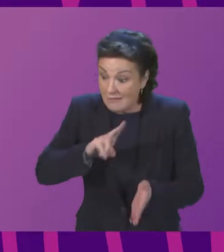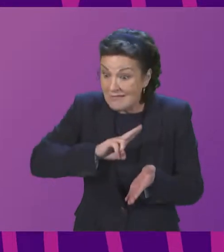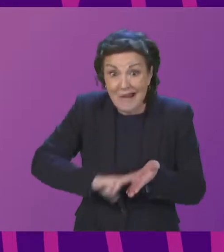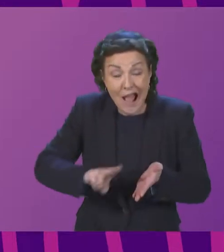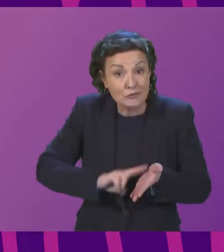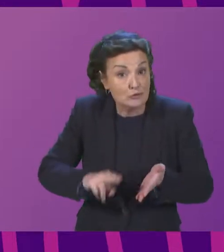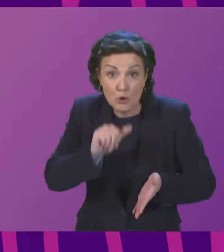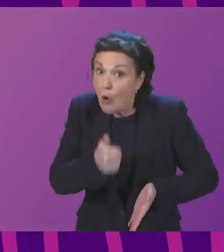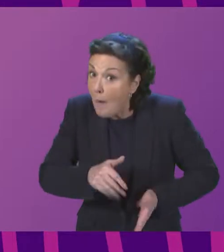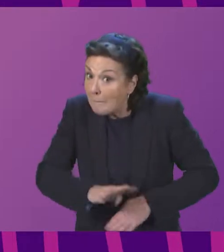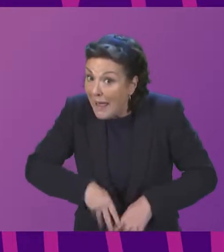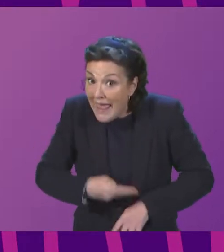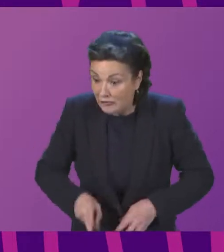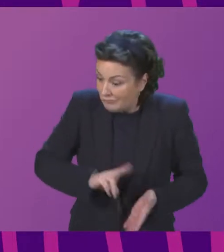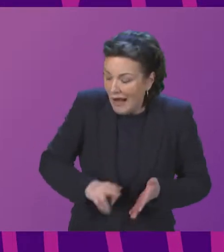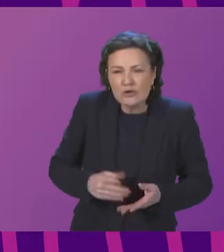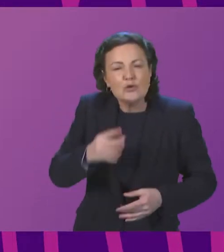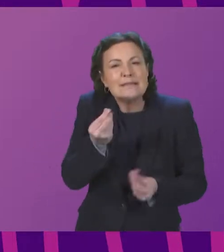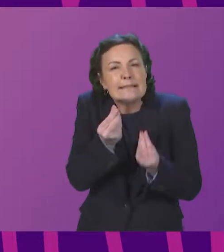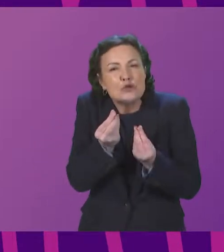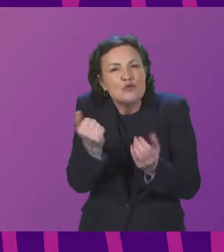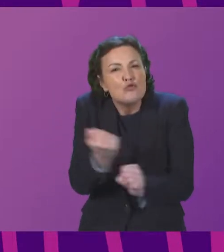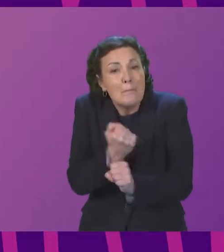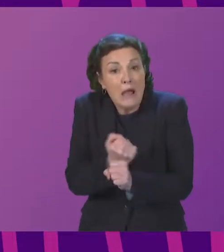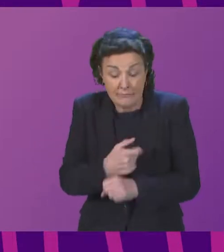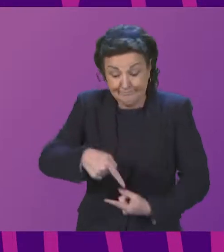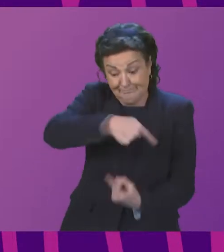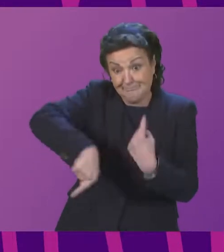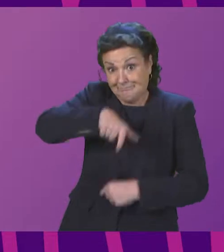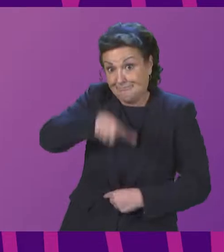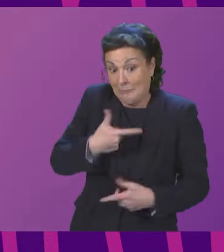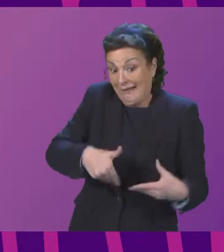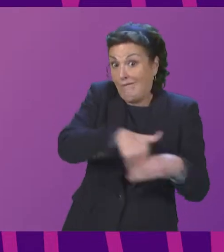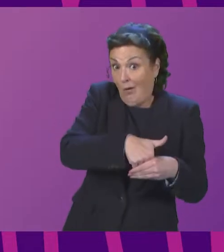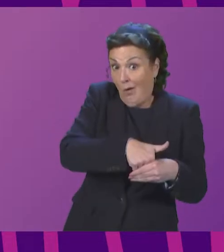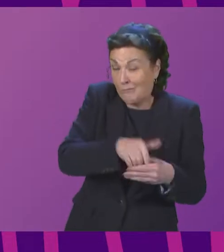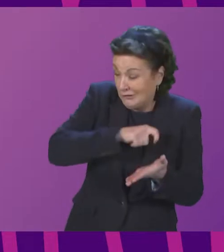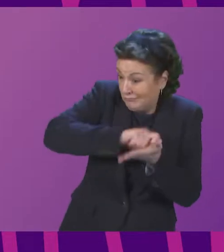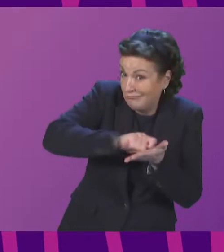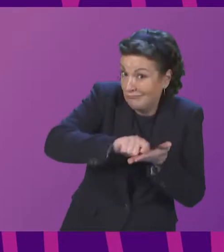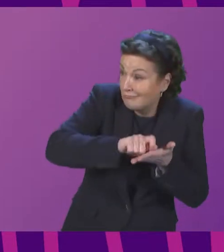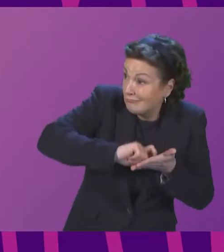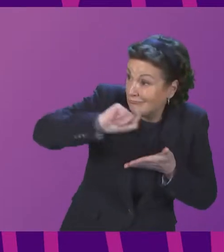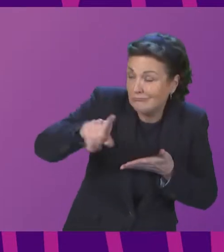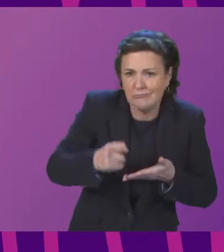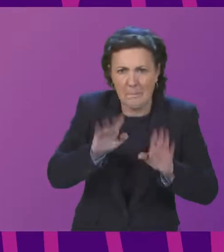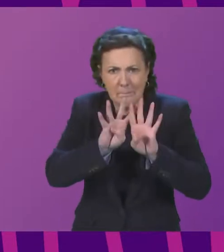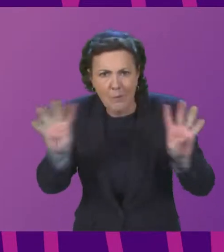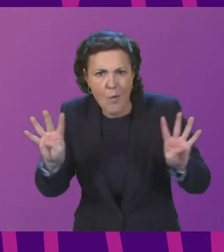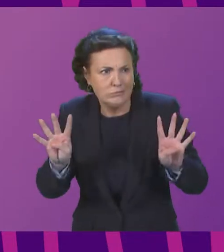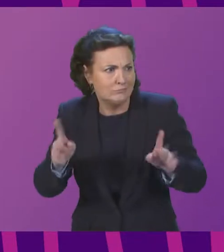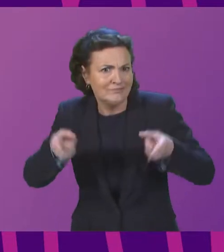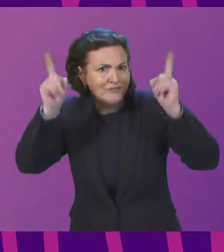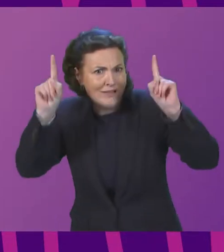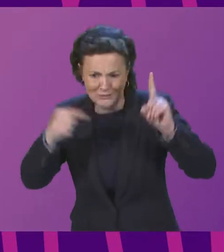Chief Medical Officer has also undertaken a number of activities relevant to this petition, including writing to the board executives and medical directors to draw their attention